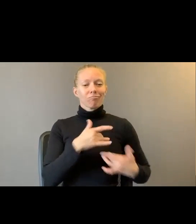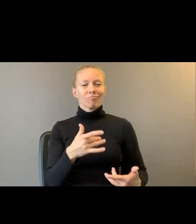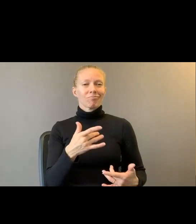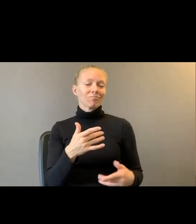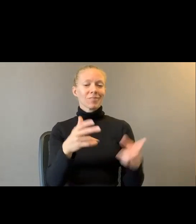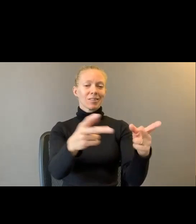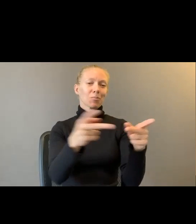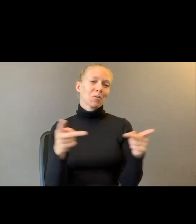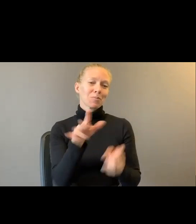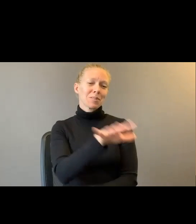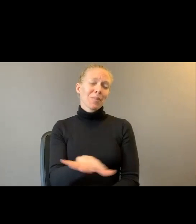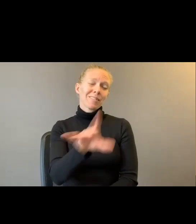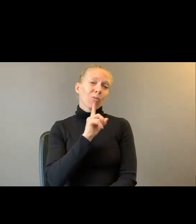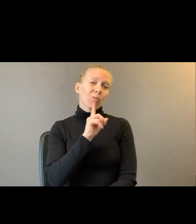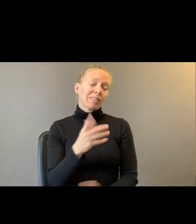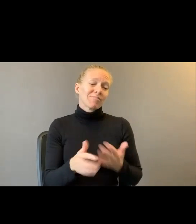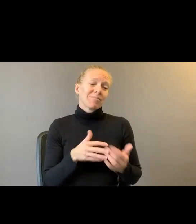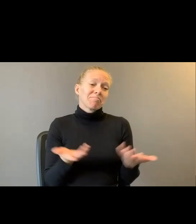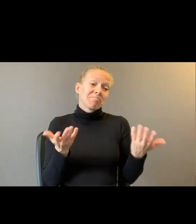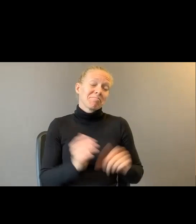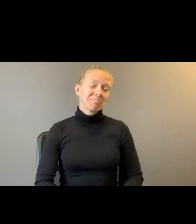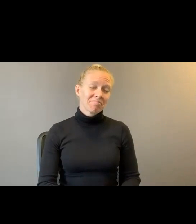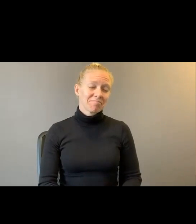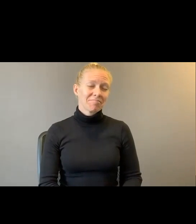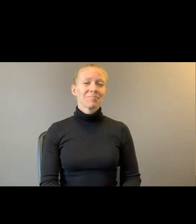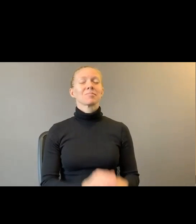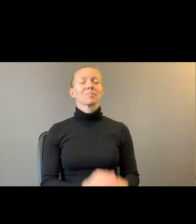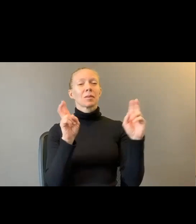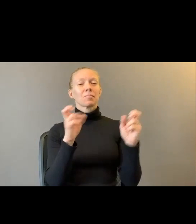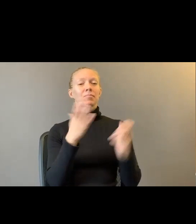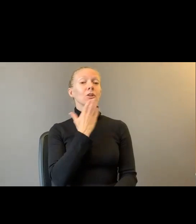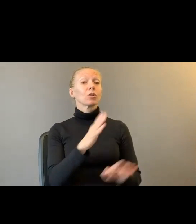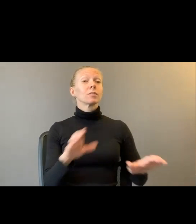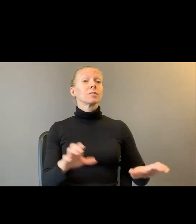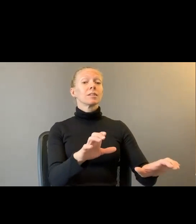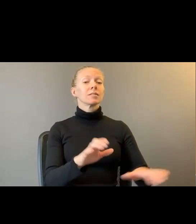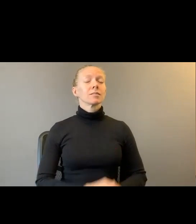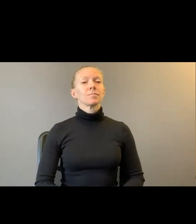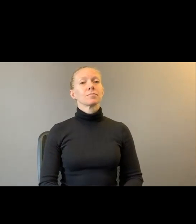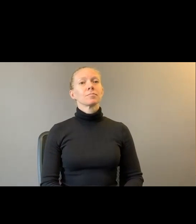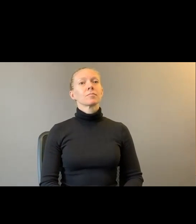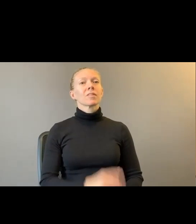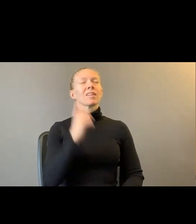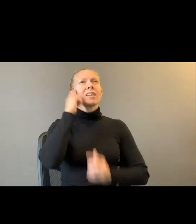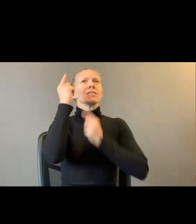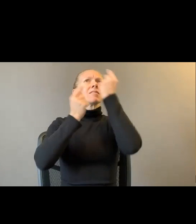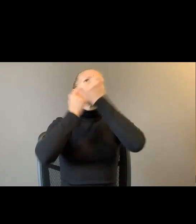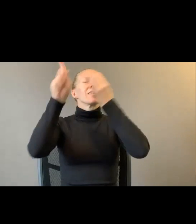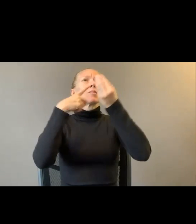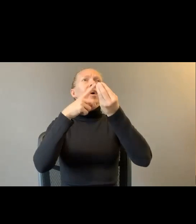Then think of every song of love